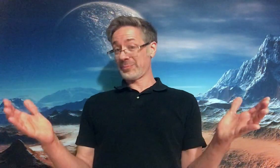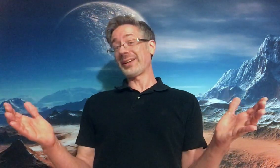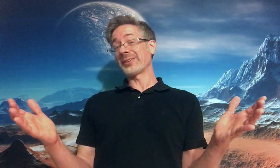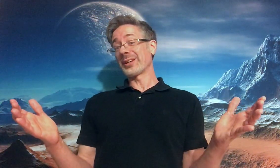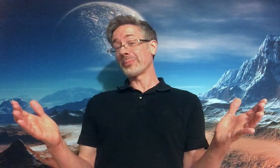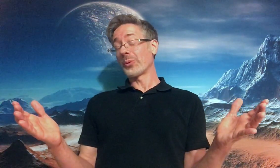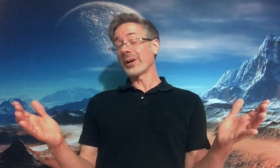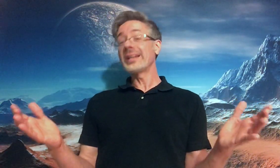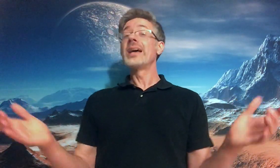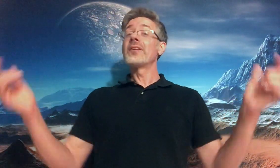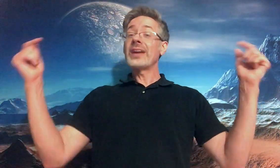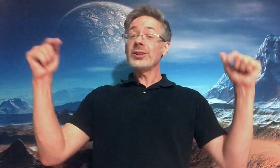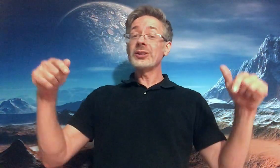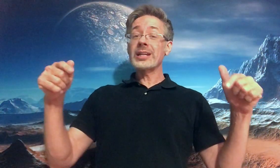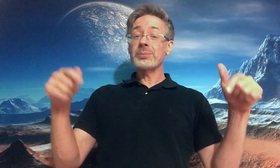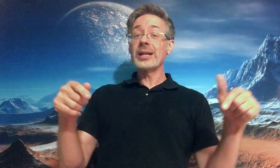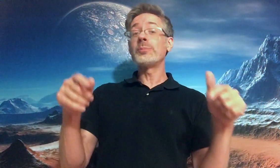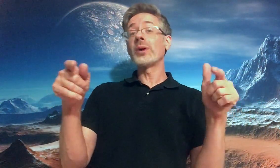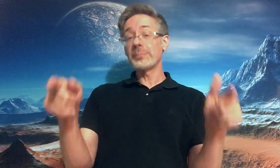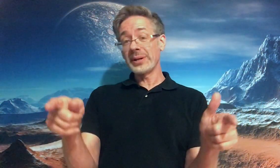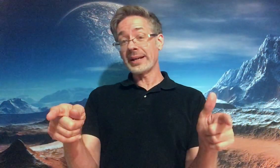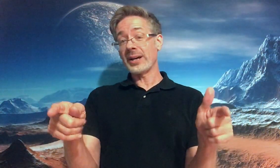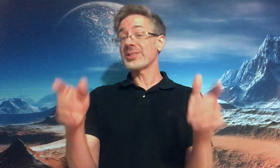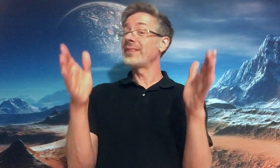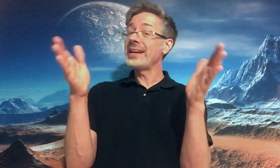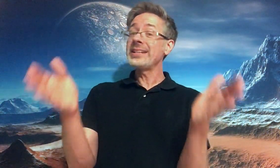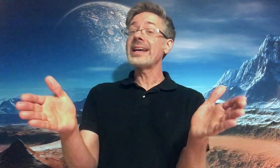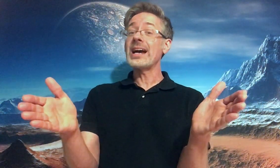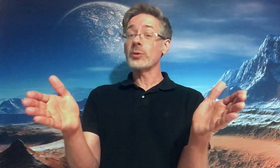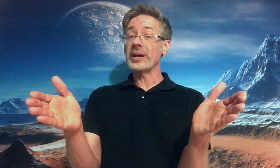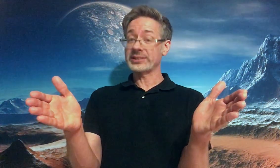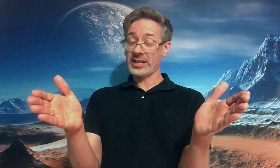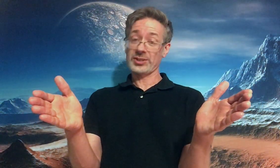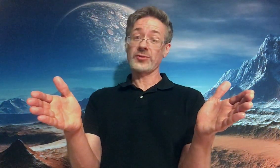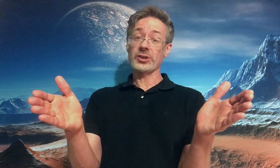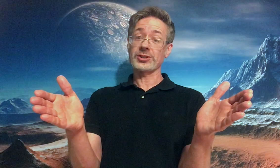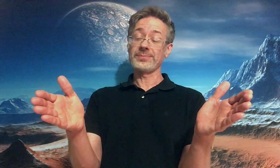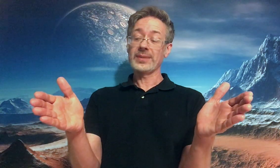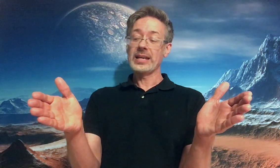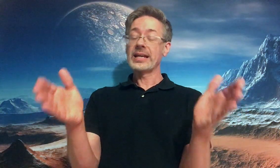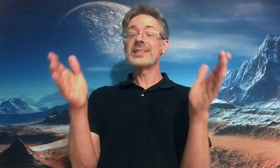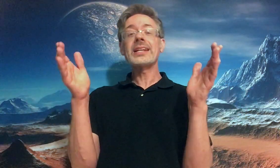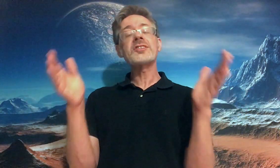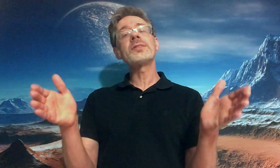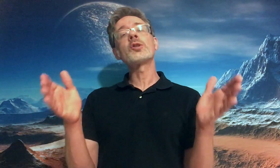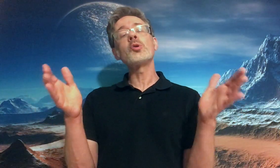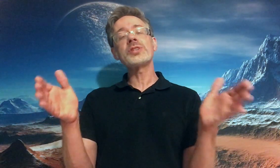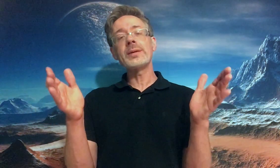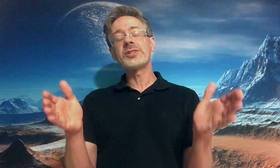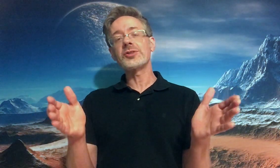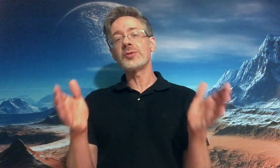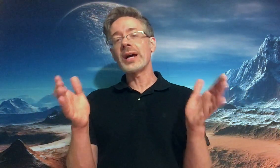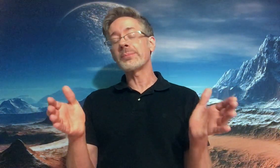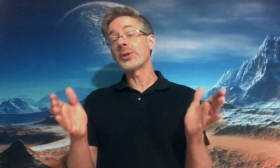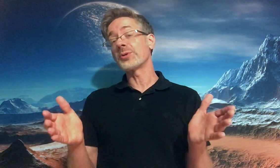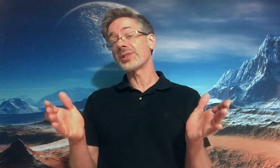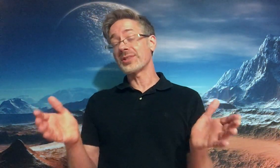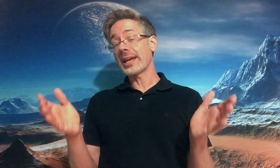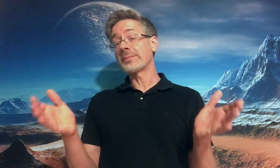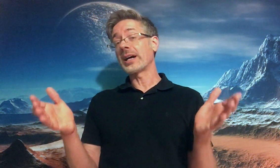-speed internet porn. They looked at Playboy and Penthouse, and they didn't have erectile dysfunction because those images do not produce the same kind